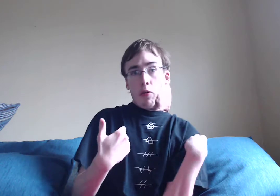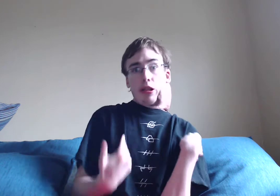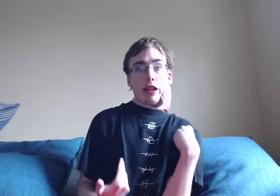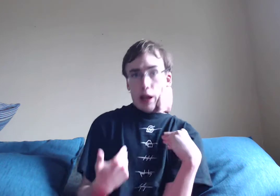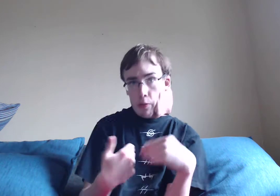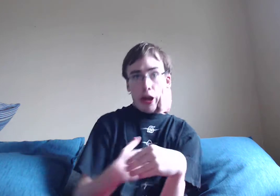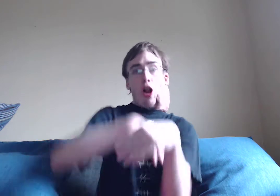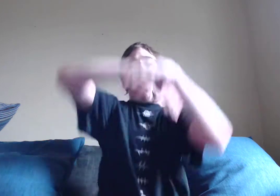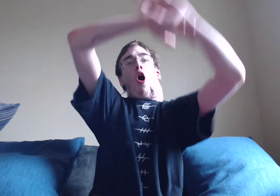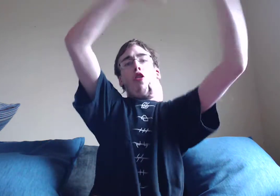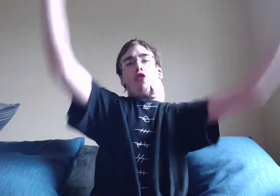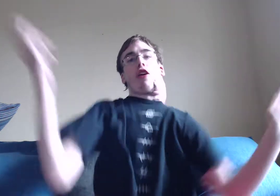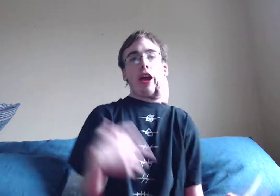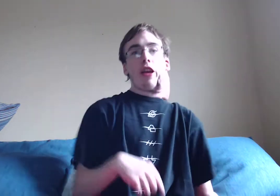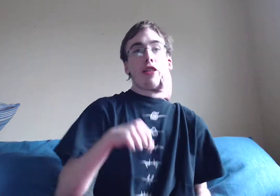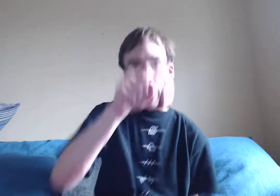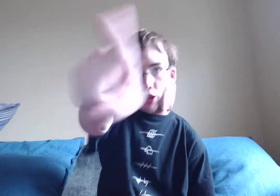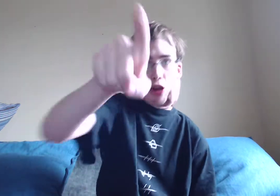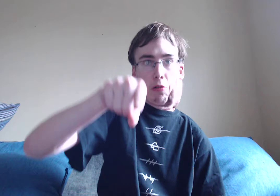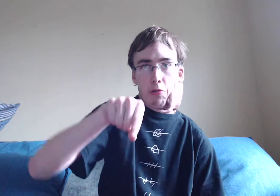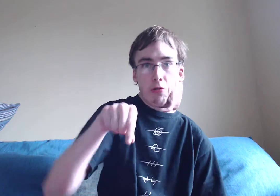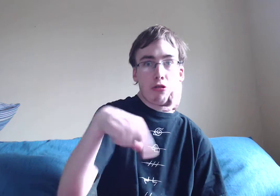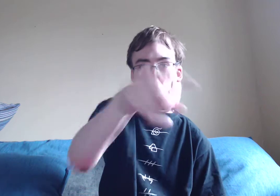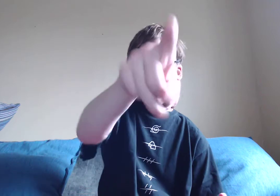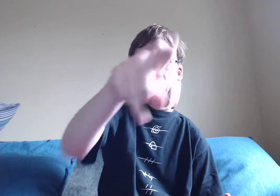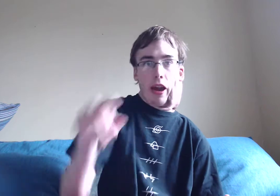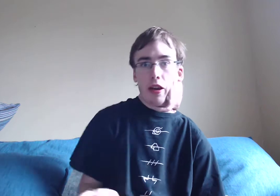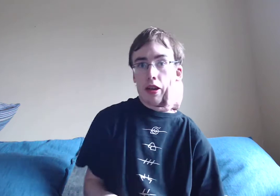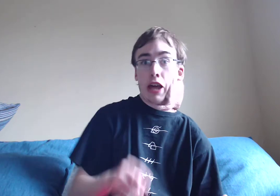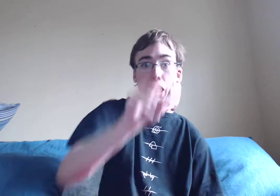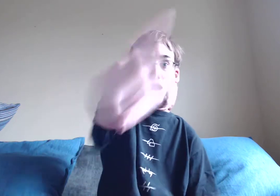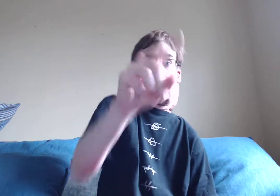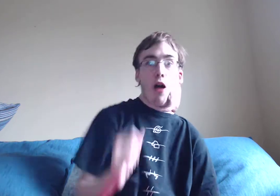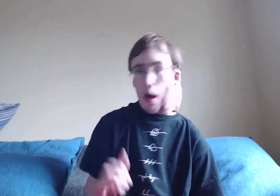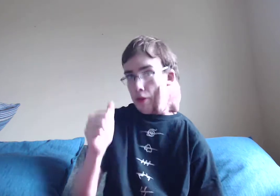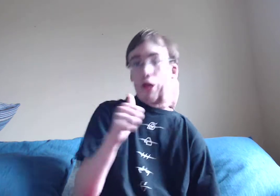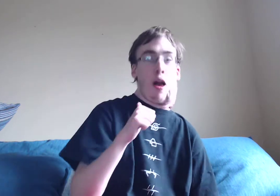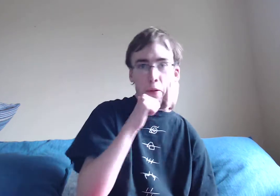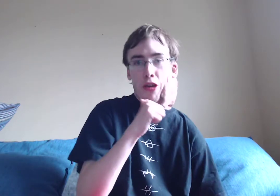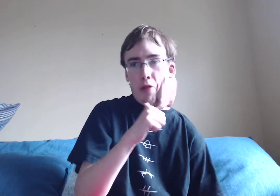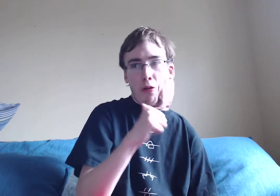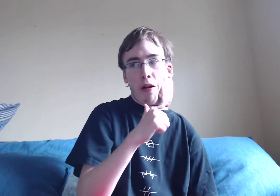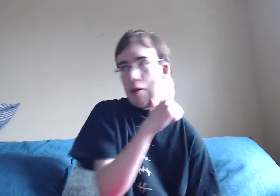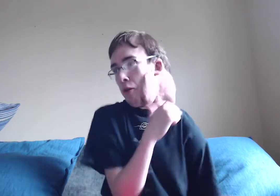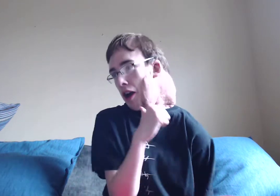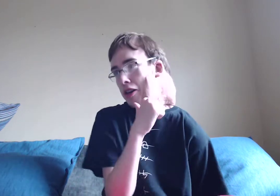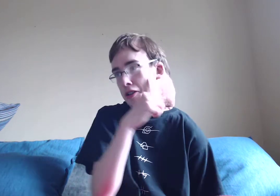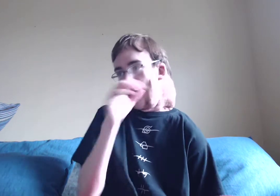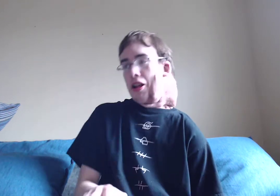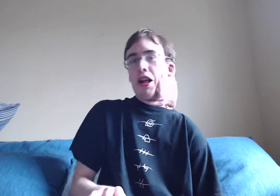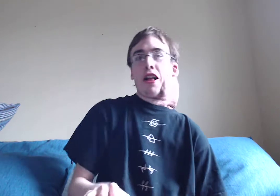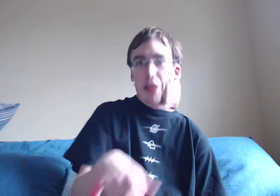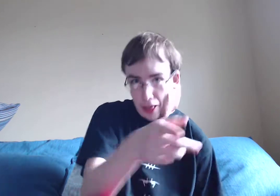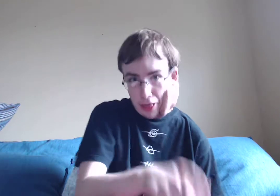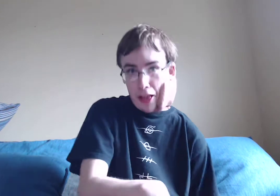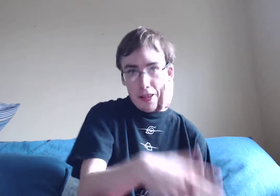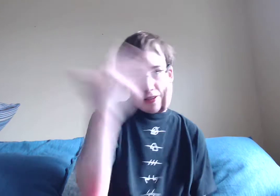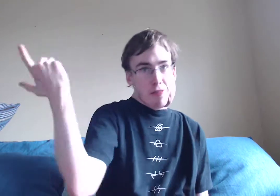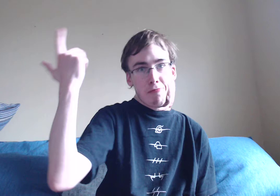which I think we can all agree. Yeah, you. Jamie. Yeah, you. I bet you agree with me, right? That